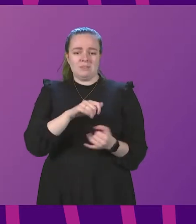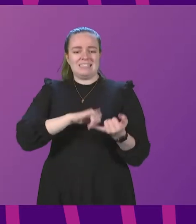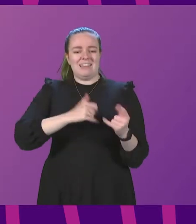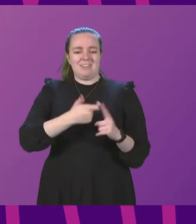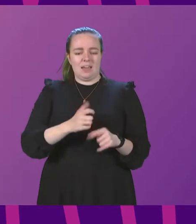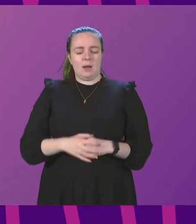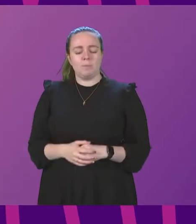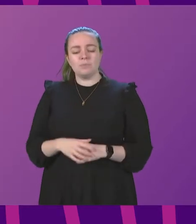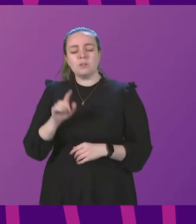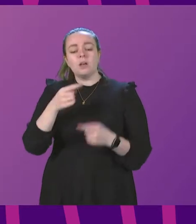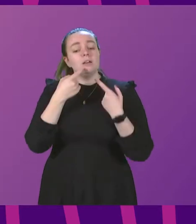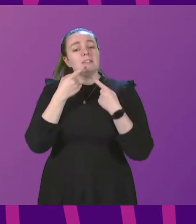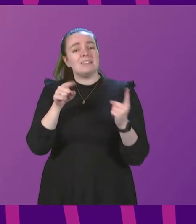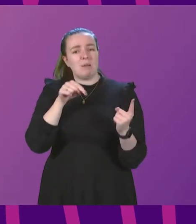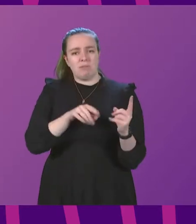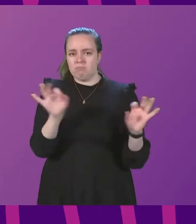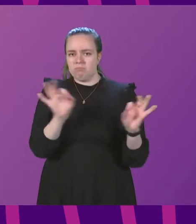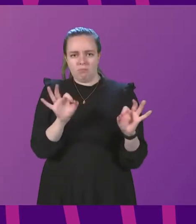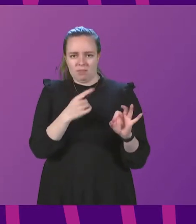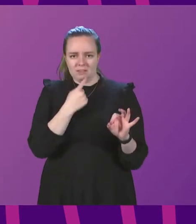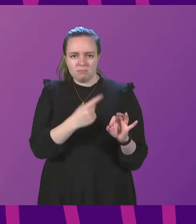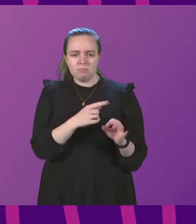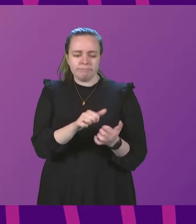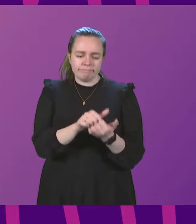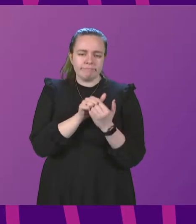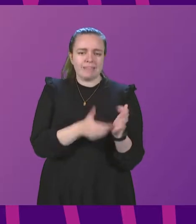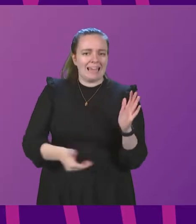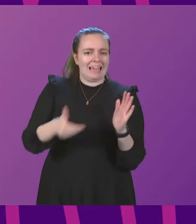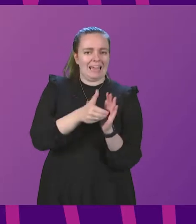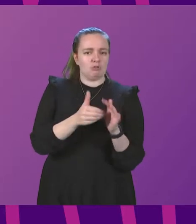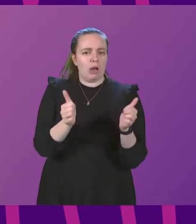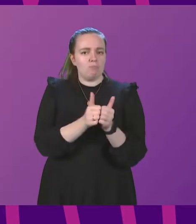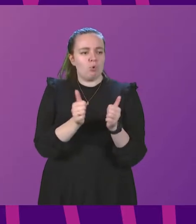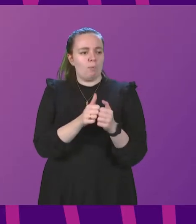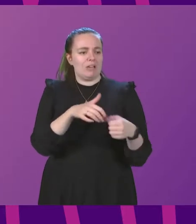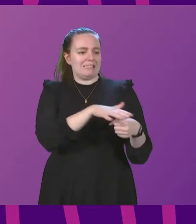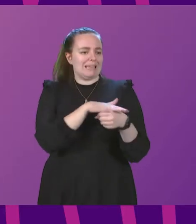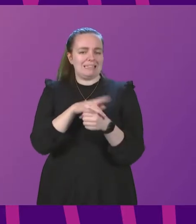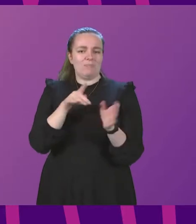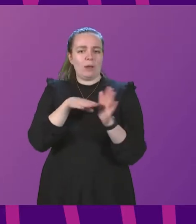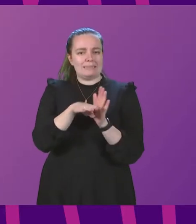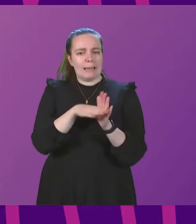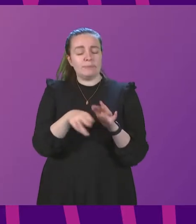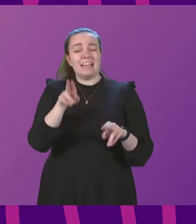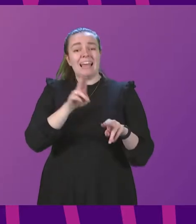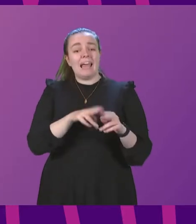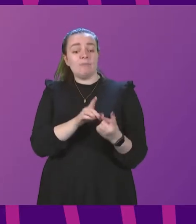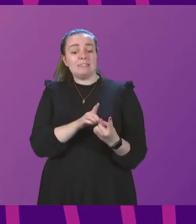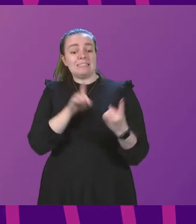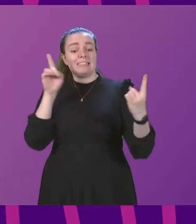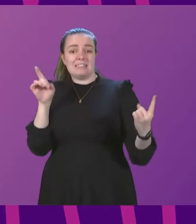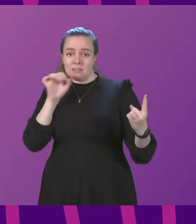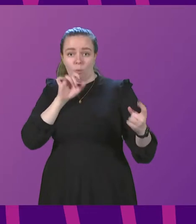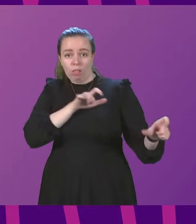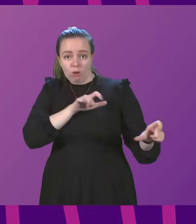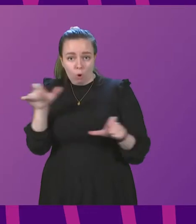nothing in this statement about securing additional appropriate settings for exams. If distancing is going to be an